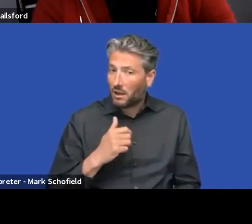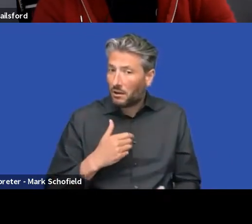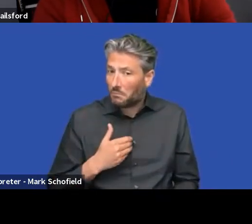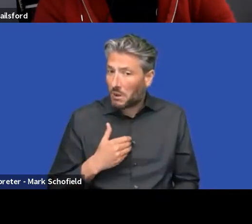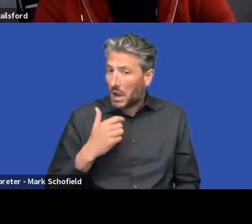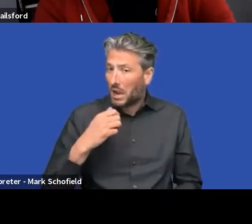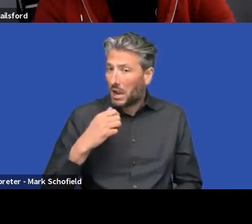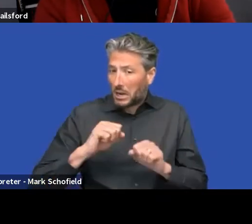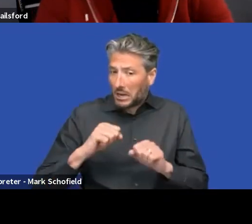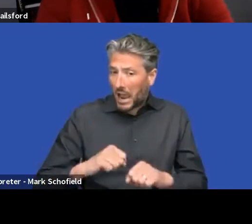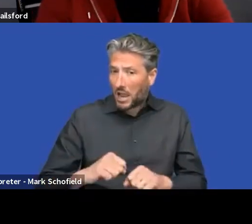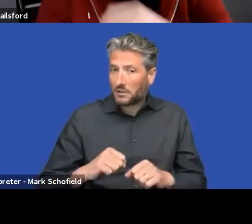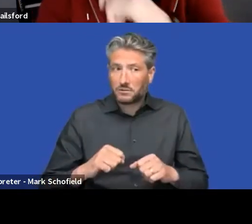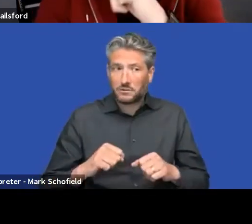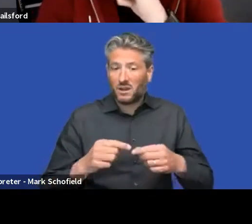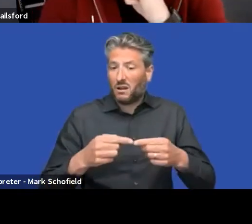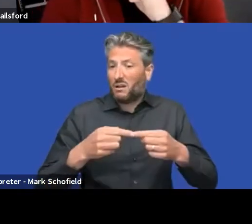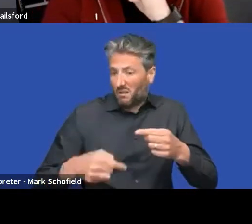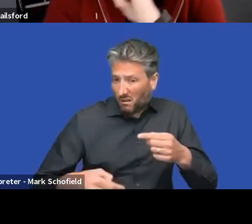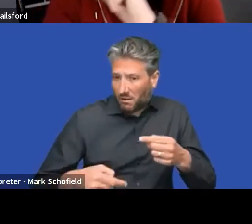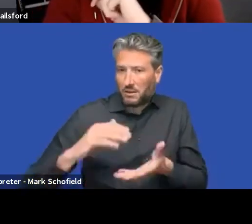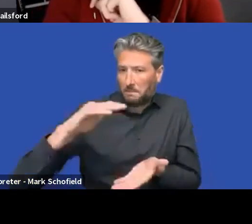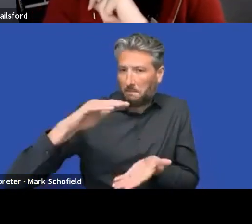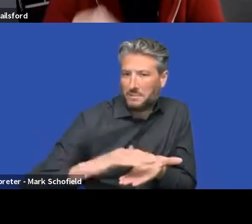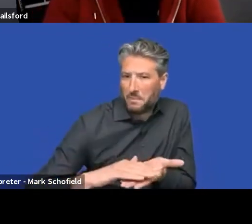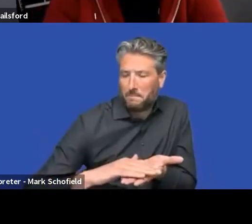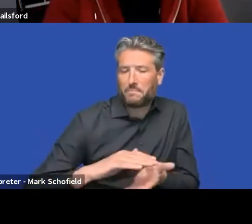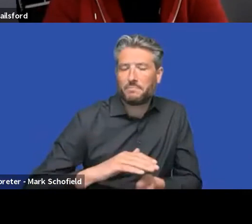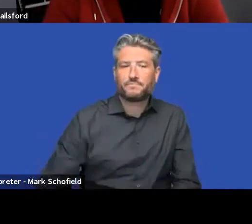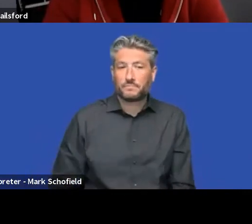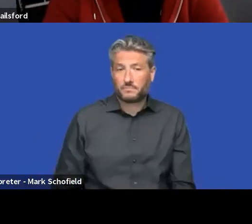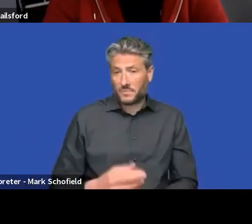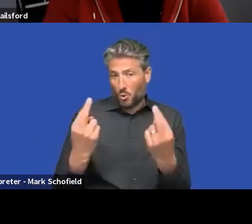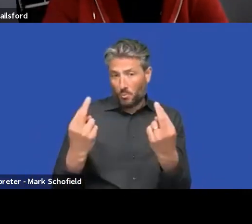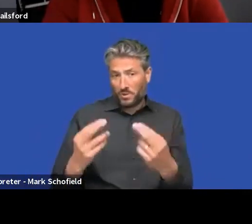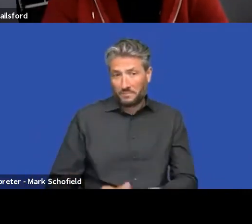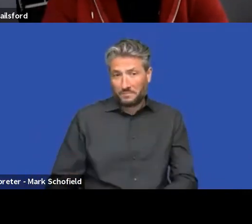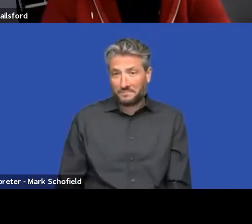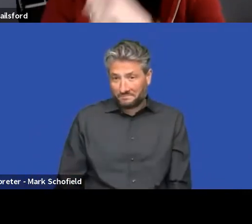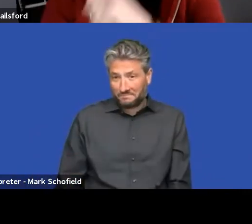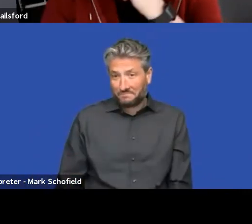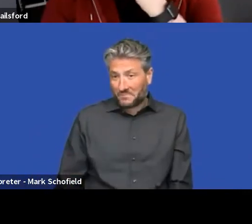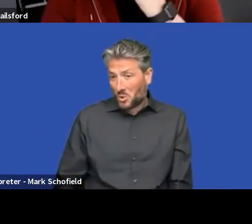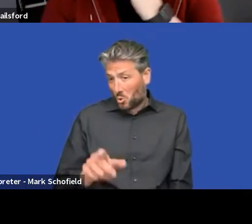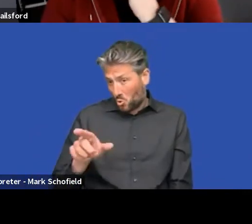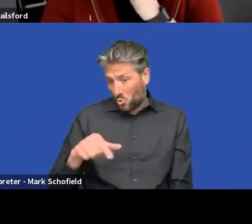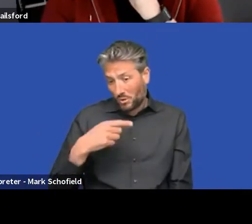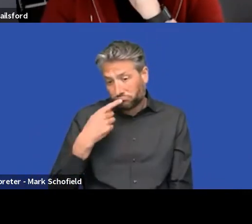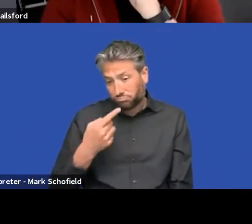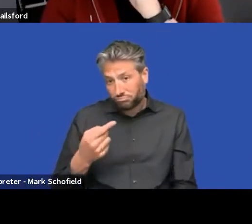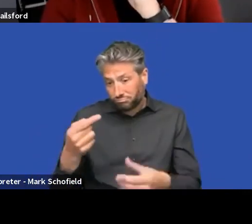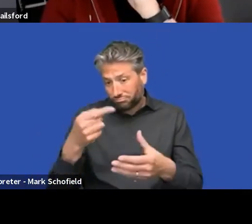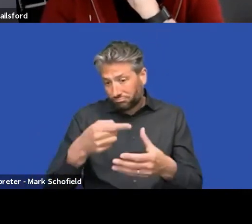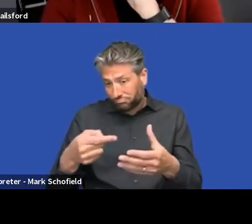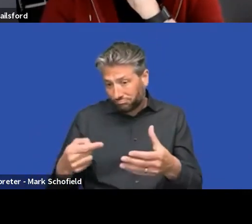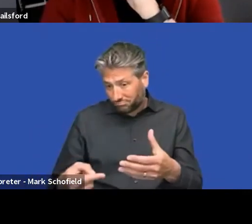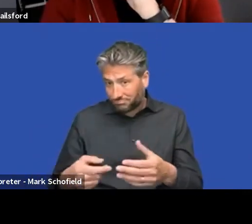Hopefully, yes. Yes. So I agree with all your points, Matt. It's the current style architecture